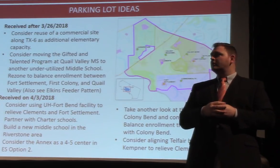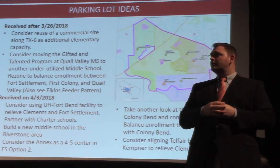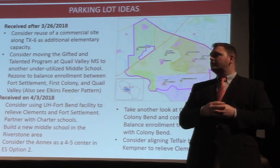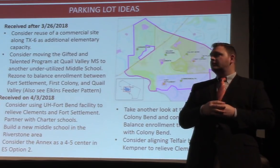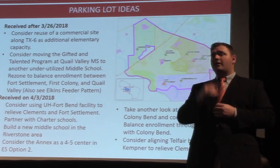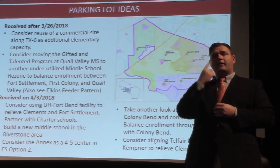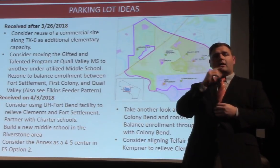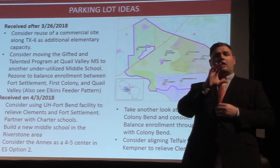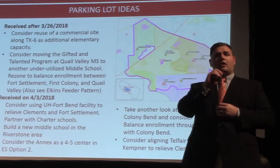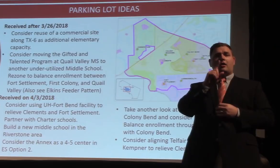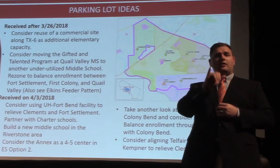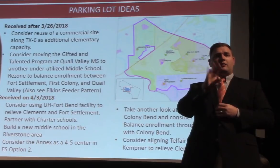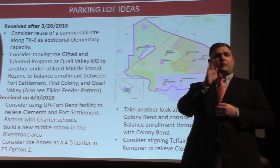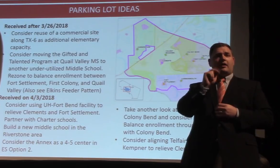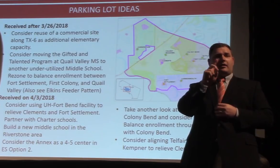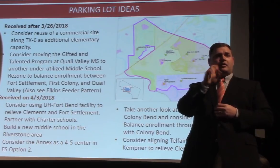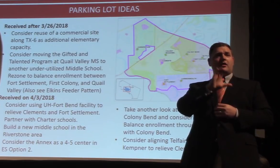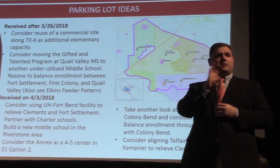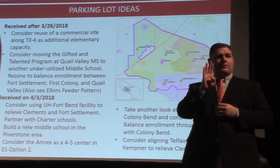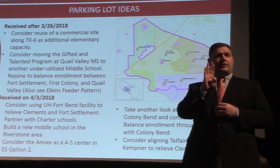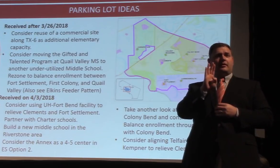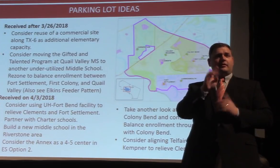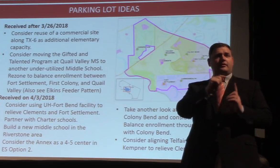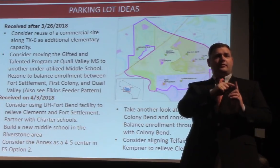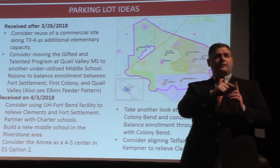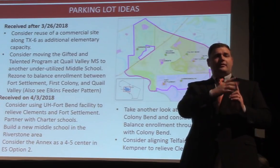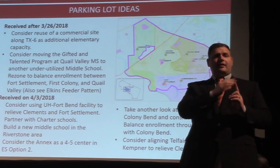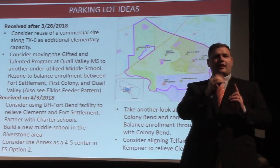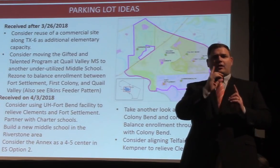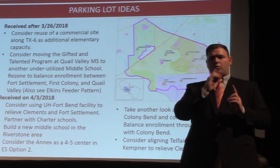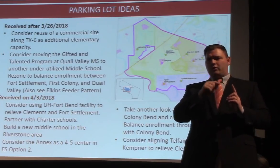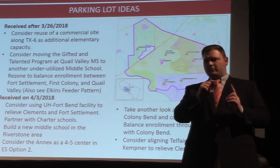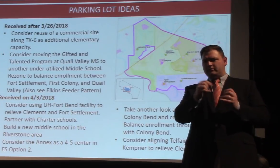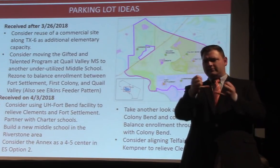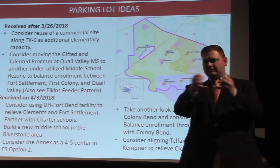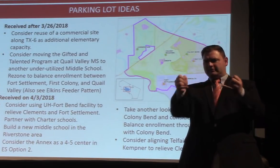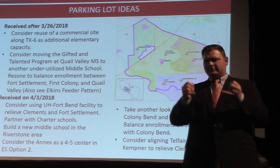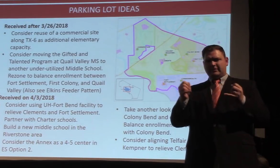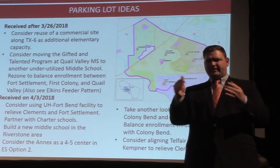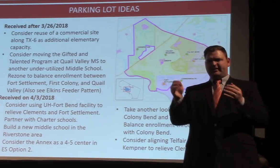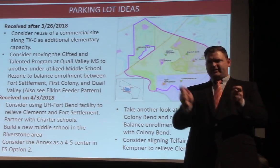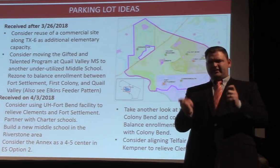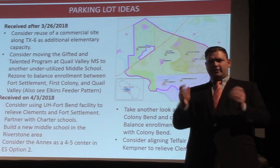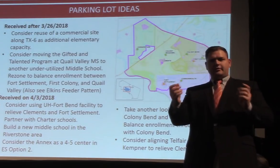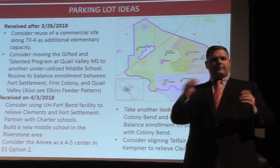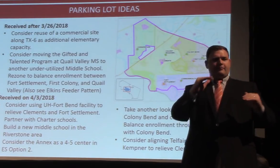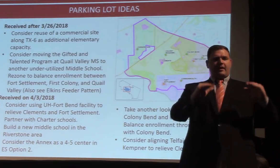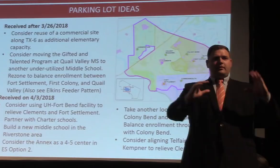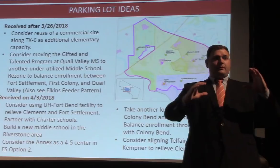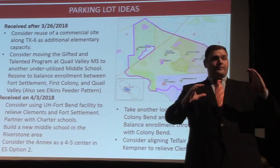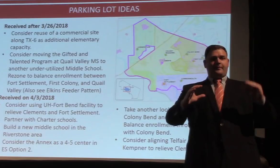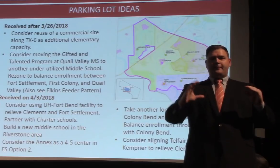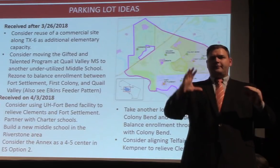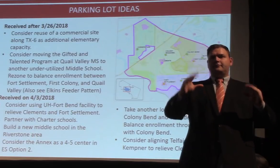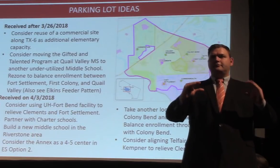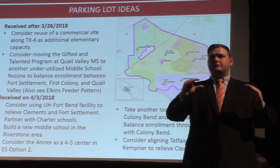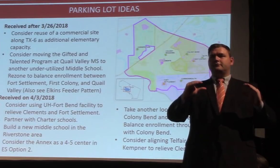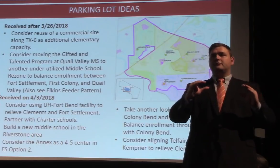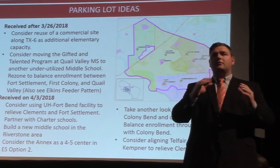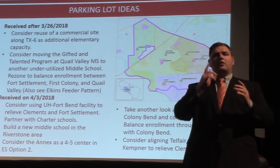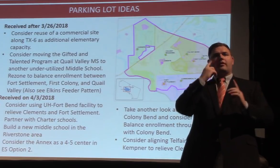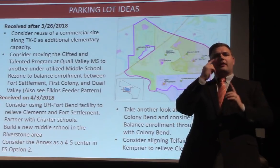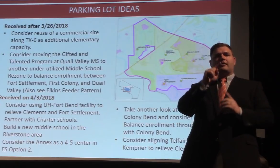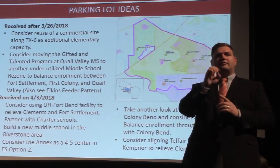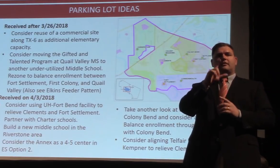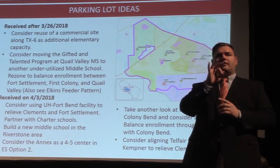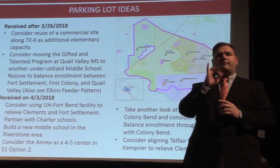Colony Bend, and then balance enrollment by rezoning students to Colony Bend. Another idea that we got is consider aligning Telfair back to Kempner to